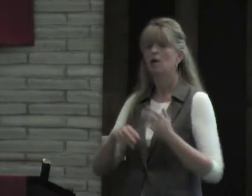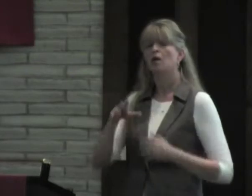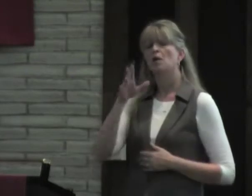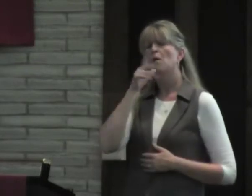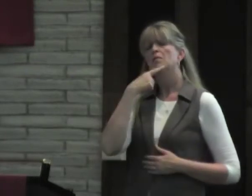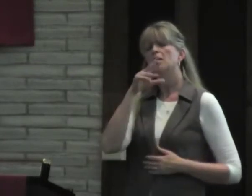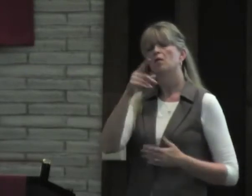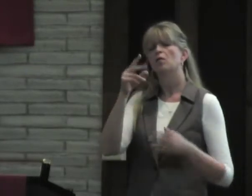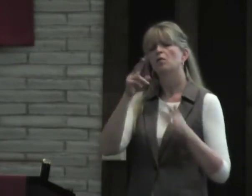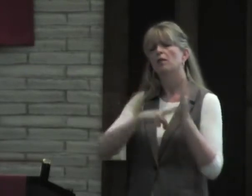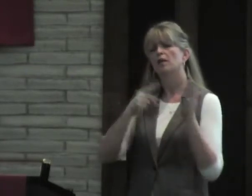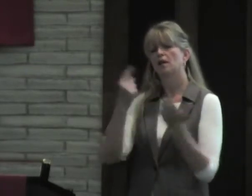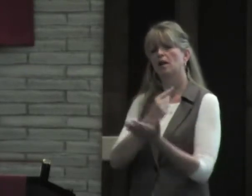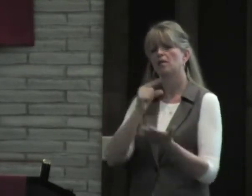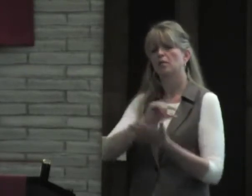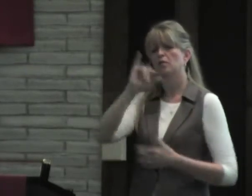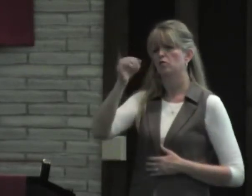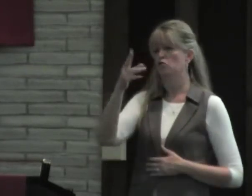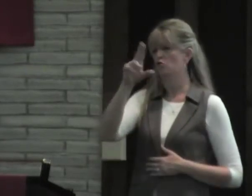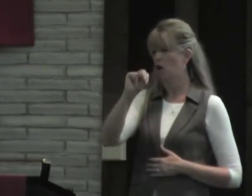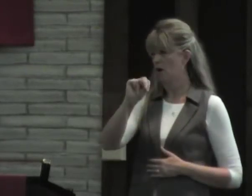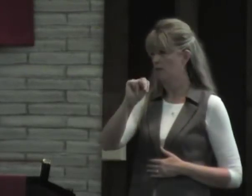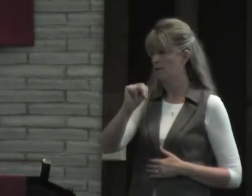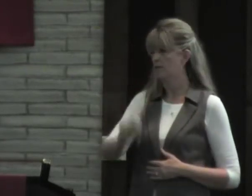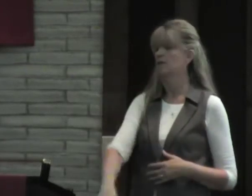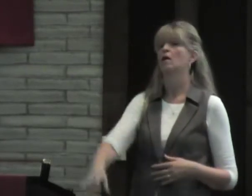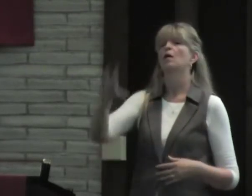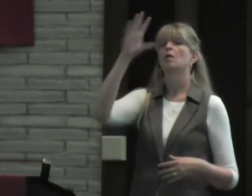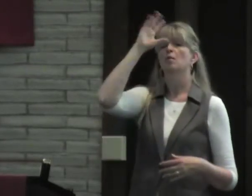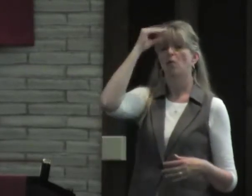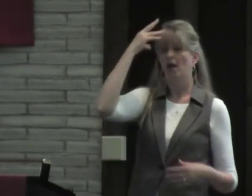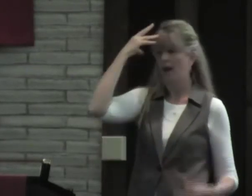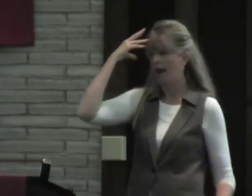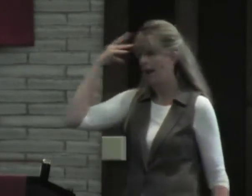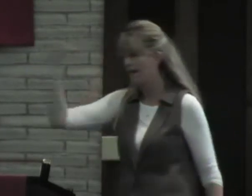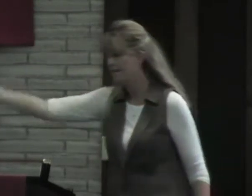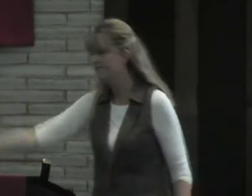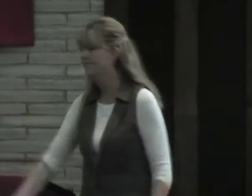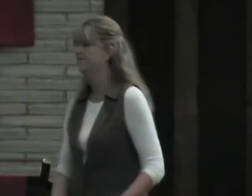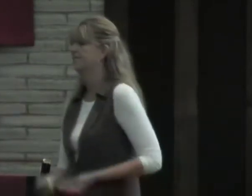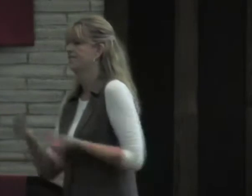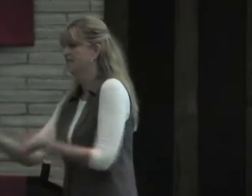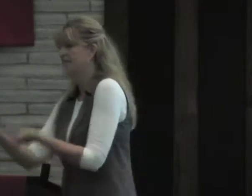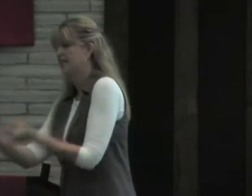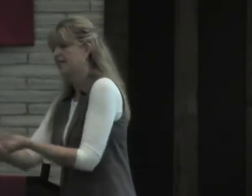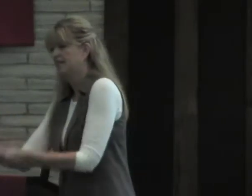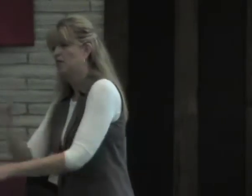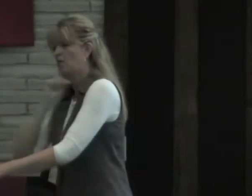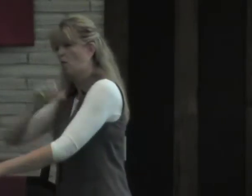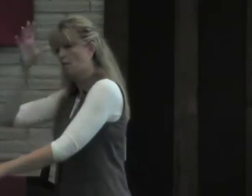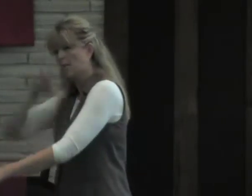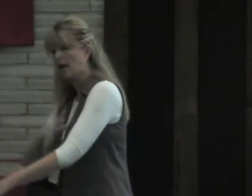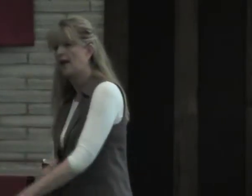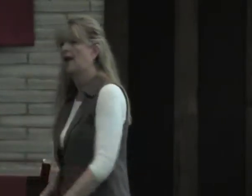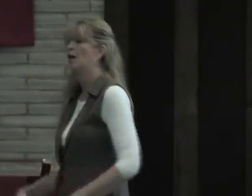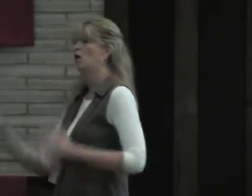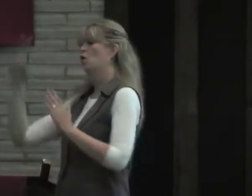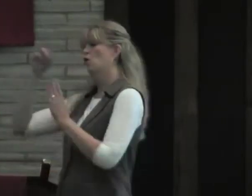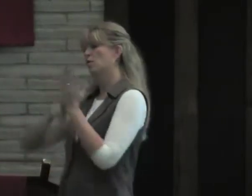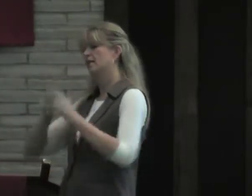which book? Mom said, we want you to read the Gospel of John. So the boy left, so he went to feed